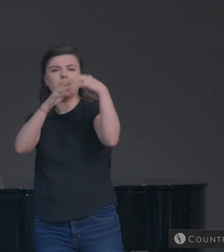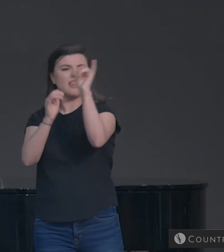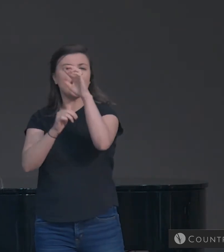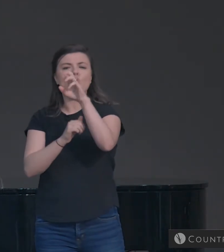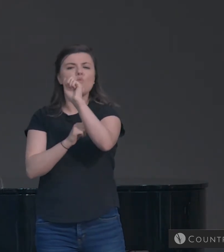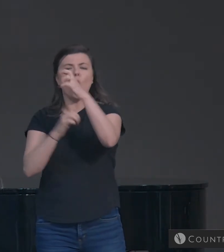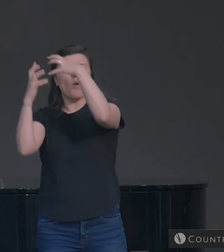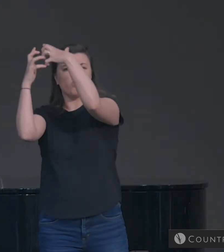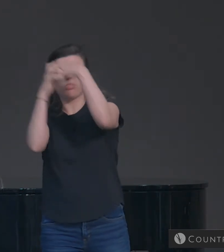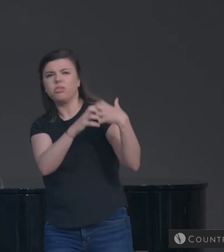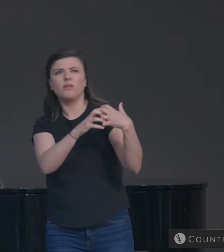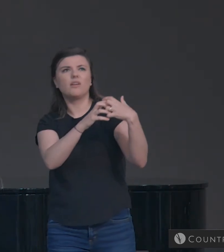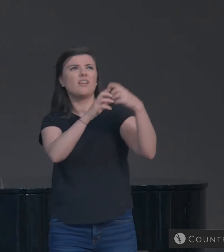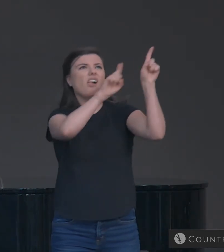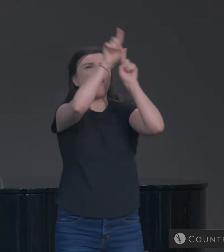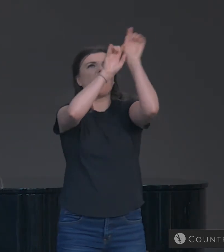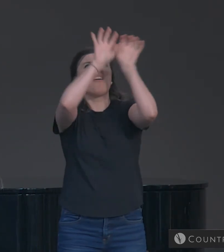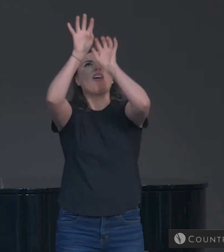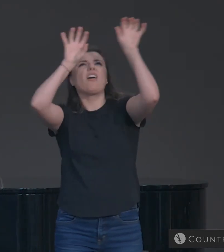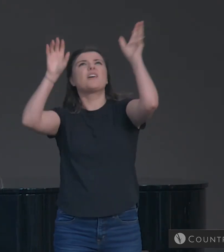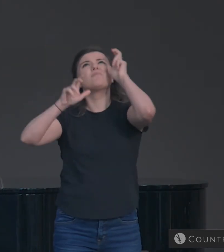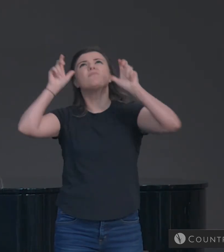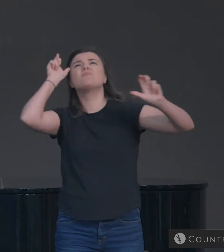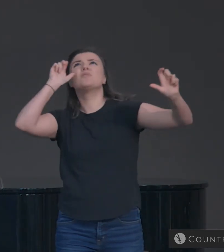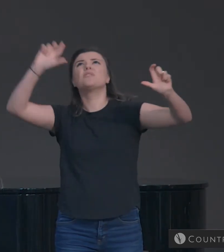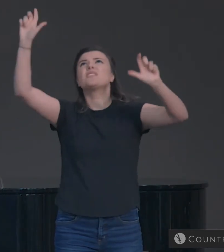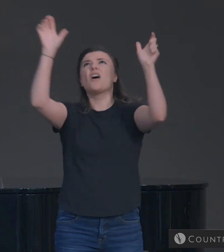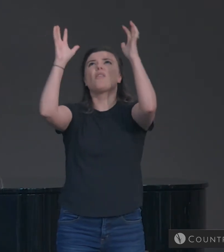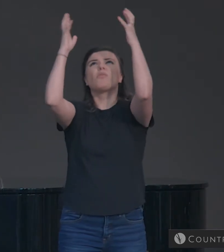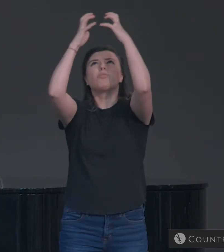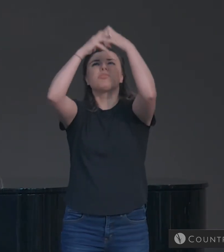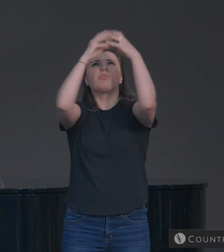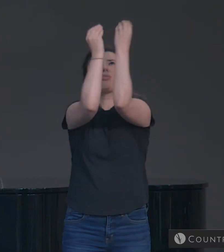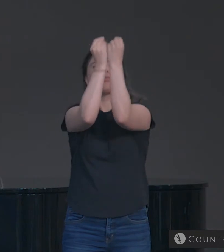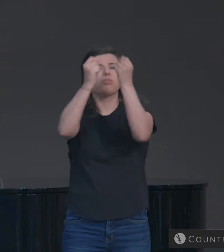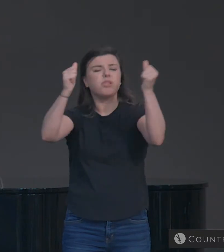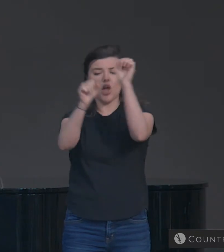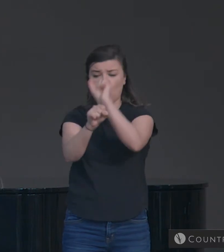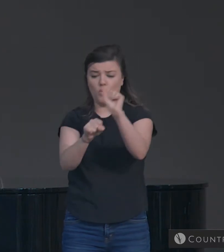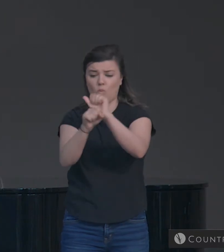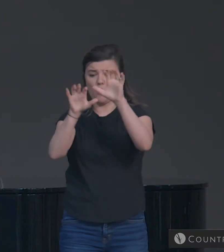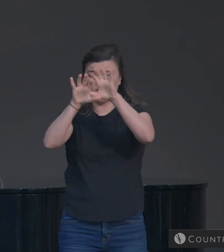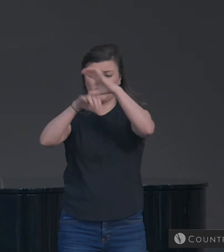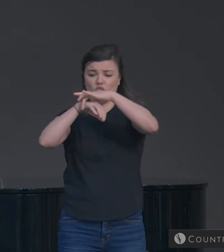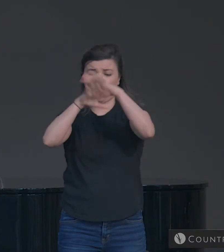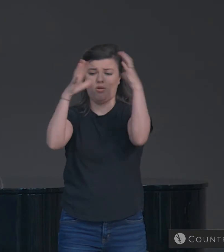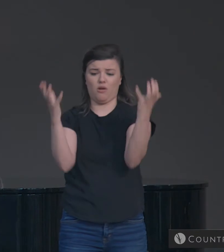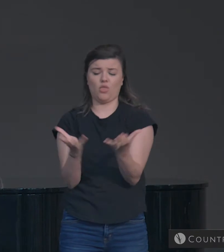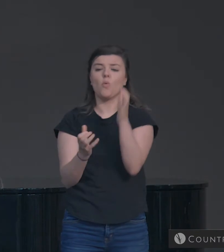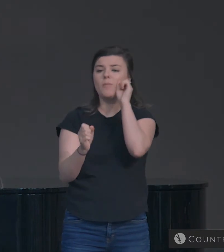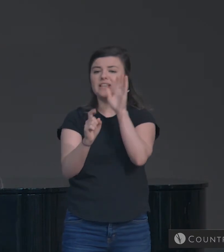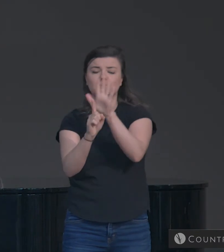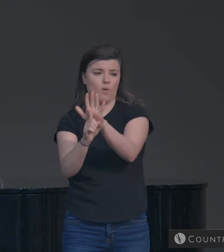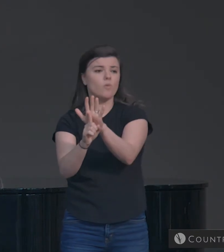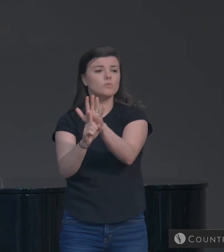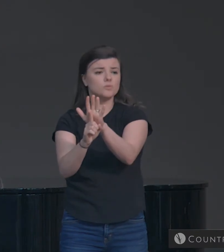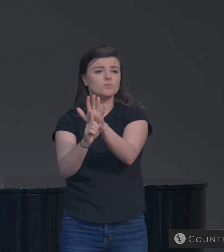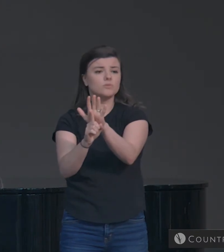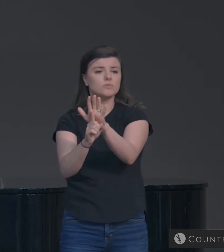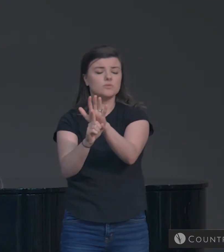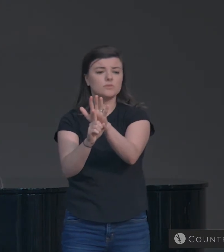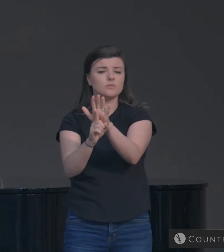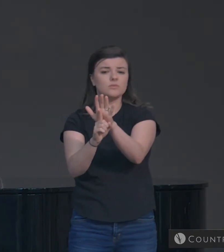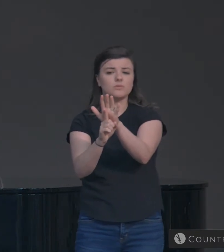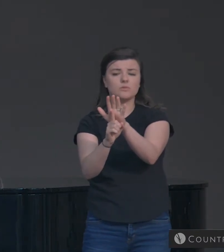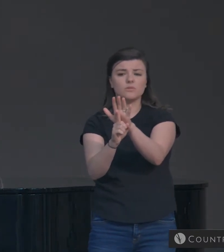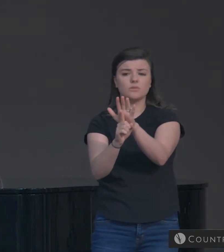and the heavenly bodies will be burned up and dissolved, and the earth and the works that are done on it will be exposed. Since all